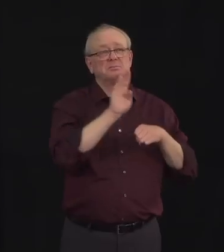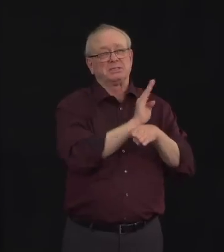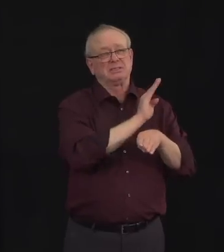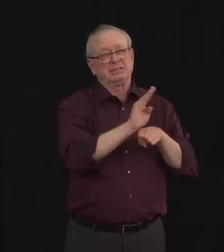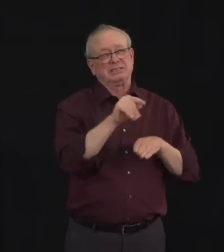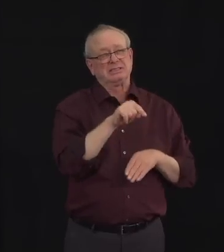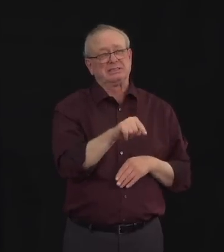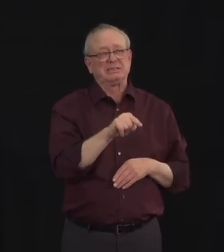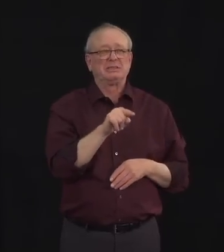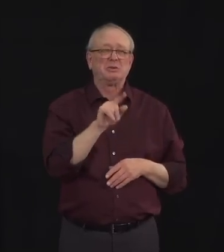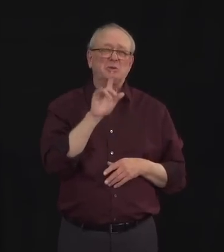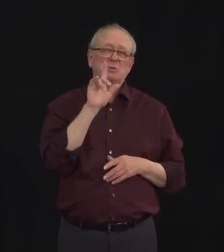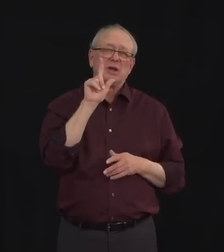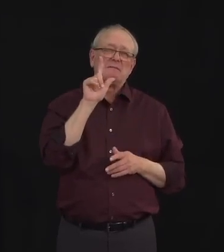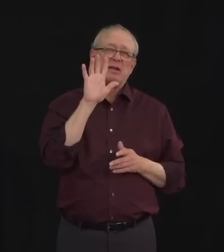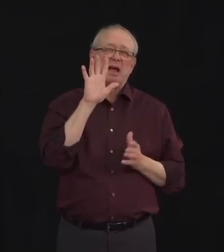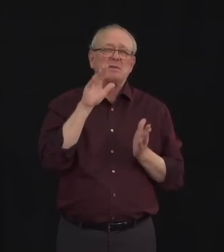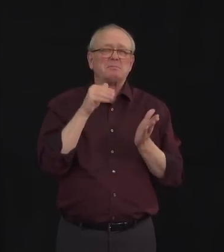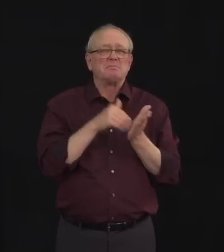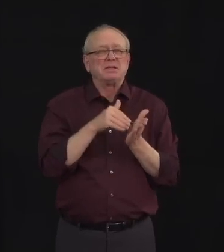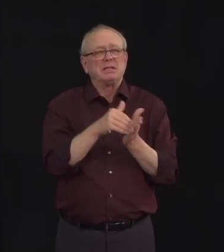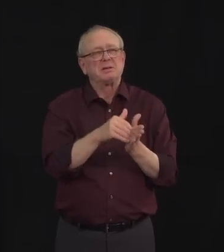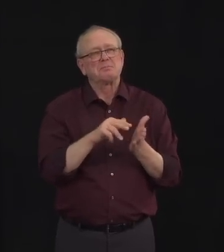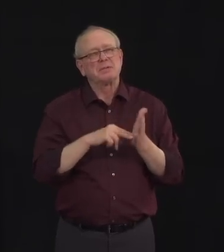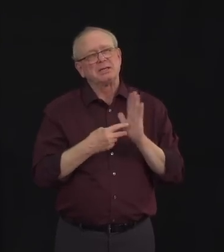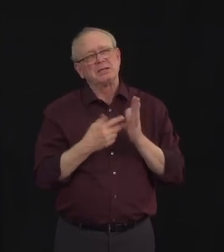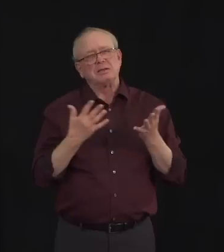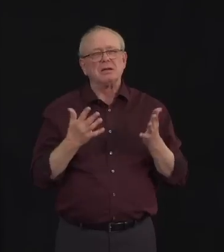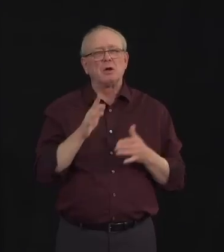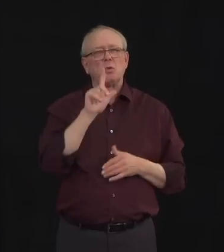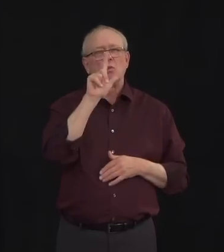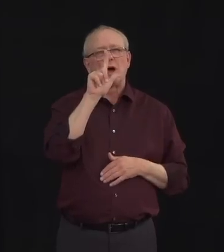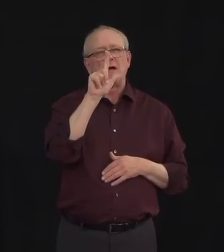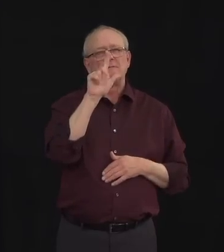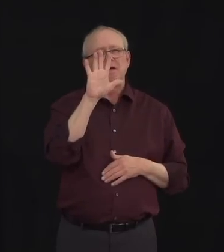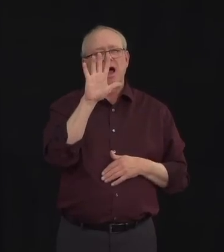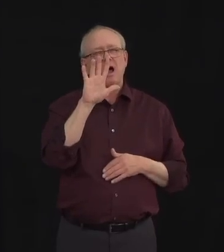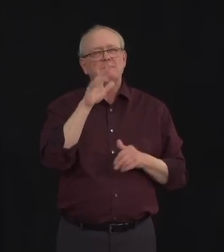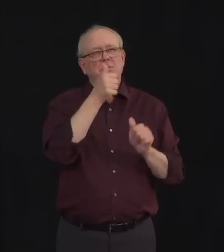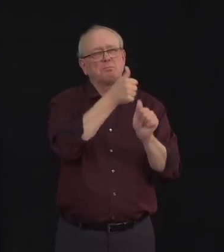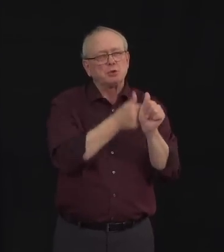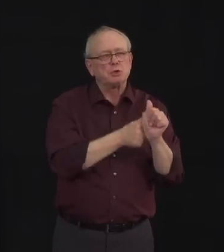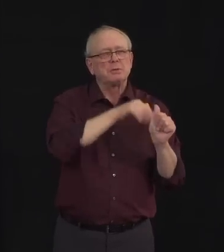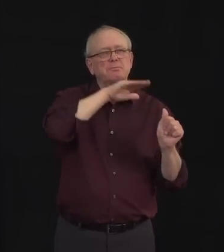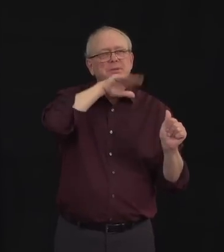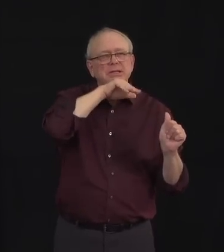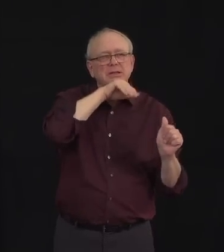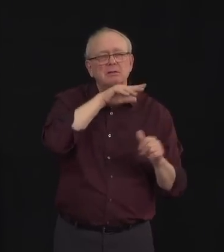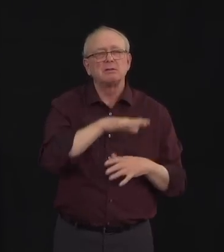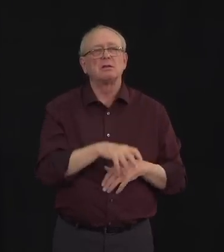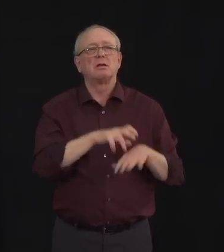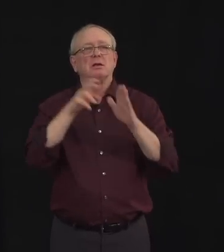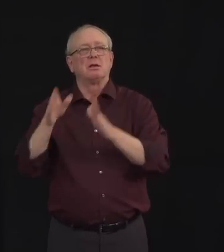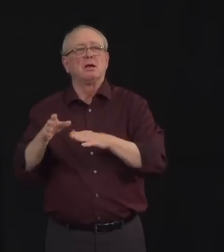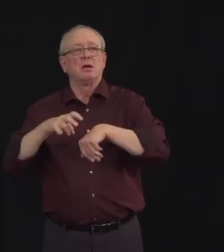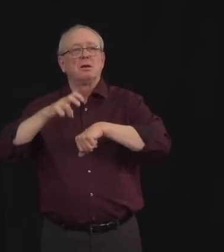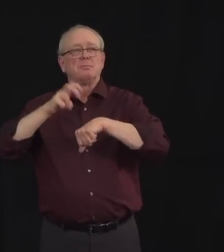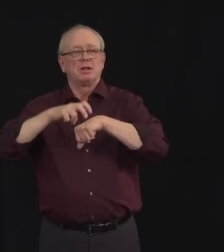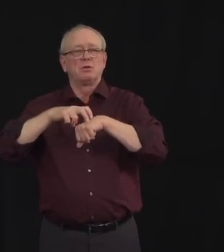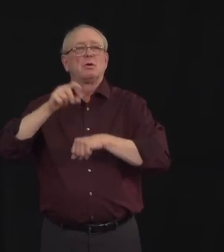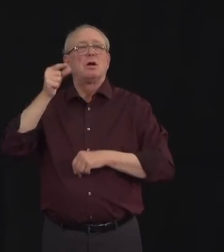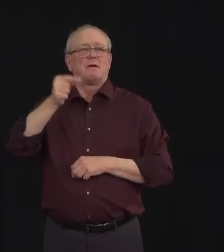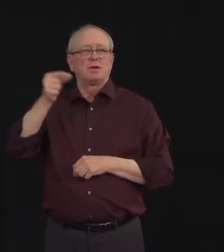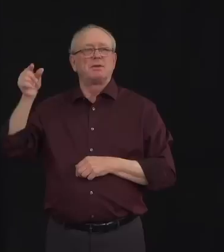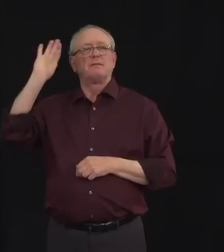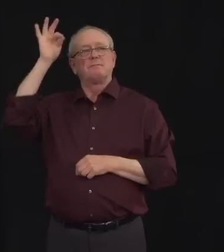about $25 million. And on the potato side as well, as the Premier mentioned, the $50 million bulk purchase announcement by the federal